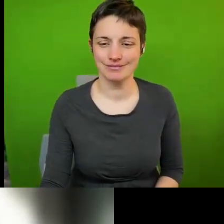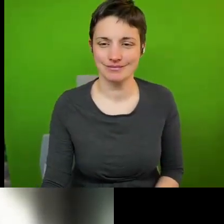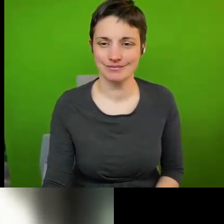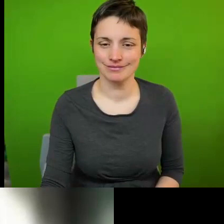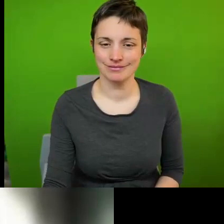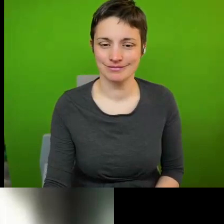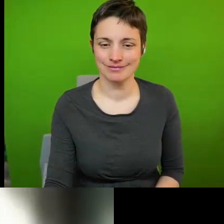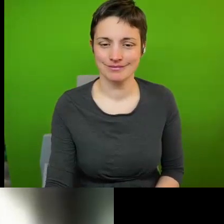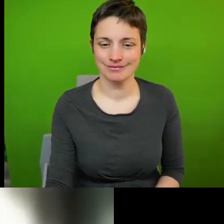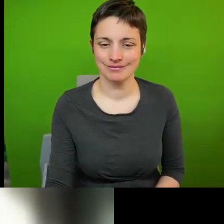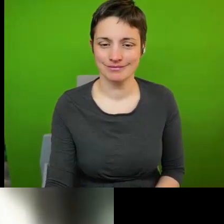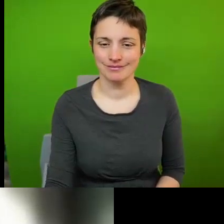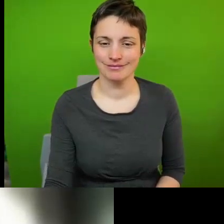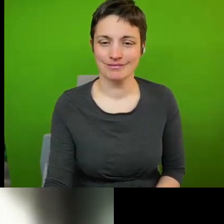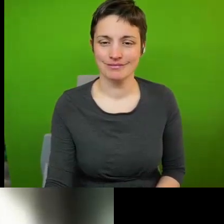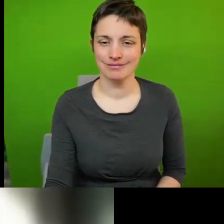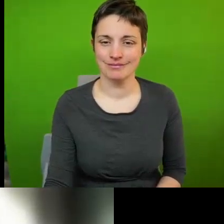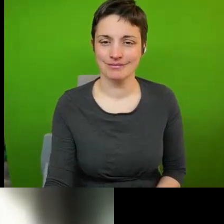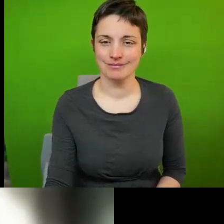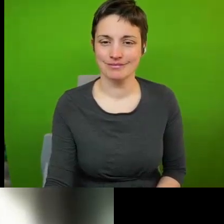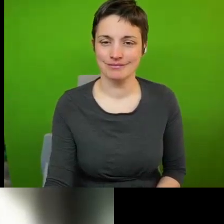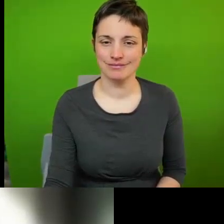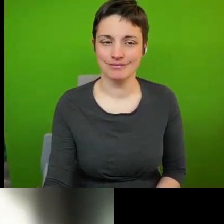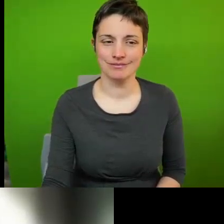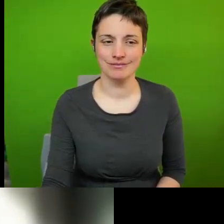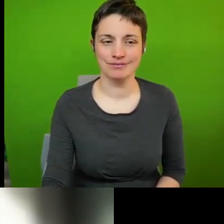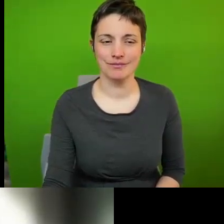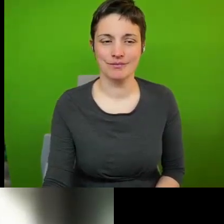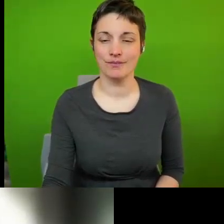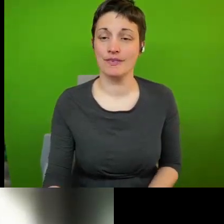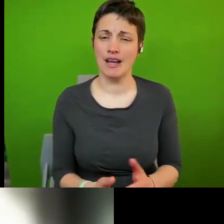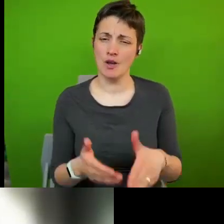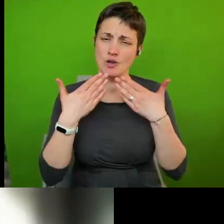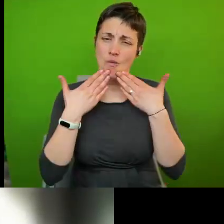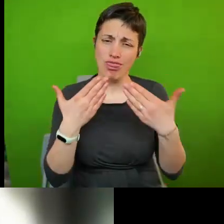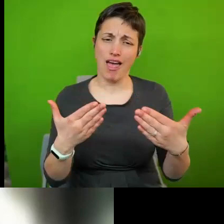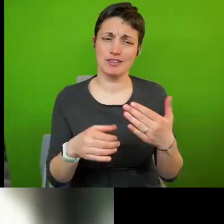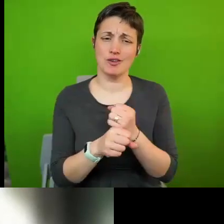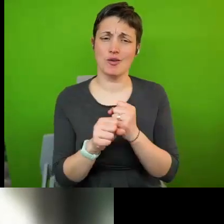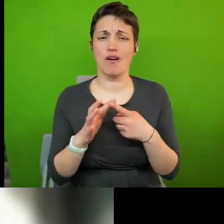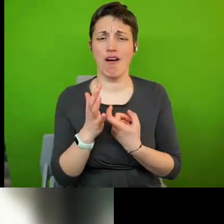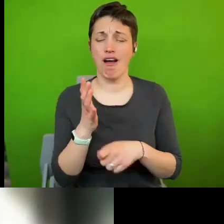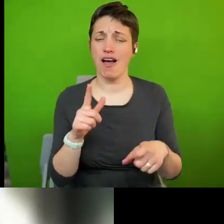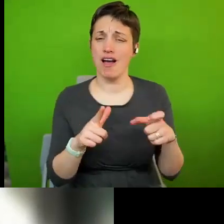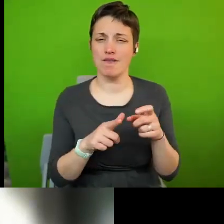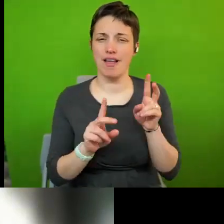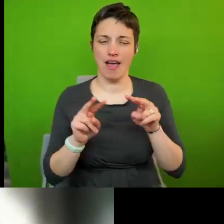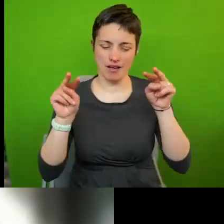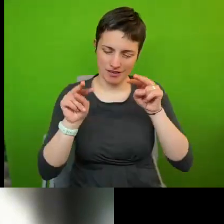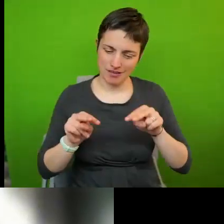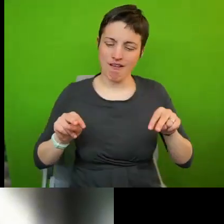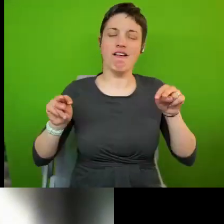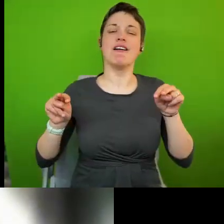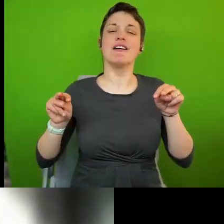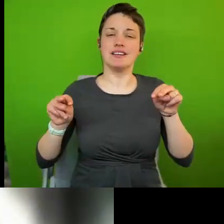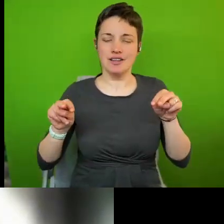many thanks gert for that um really fantastic panoramic overview uh and analysis of both some of the